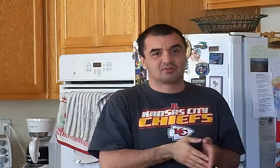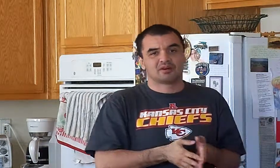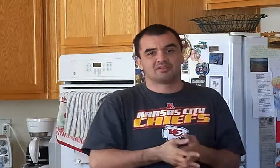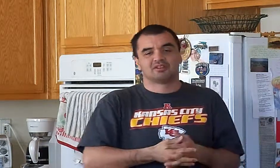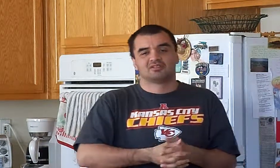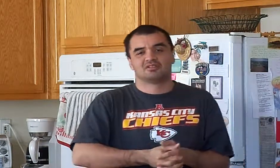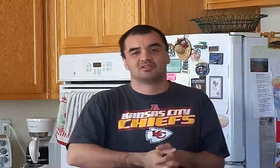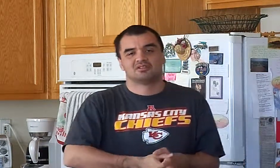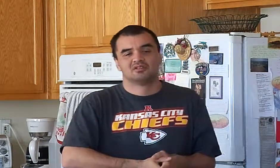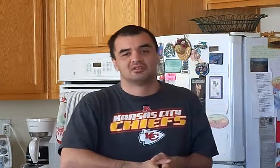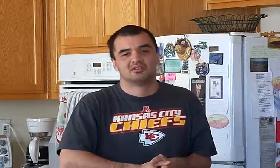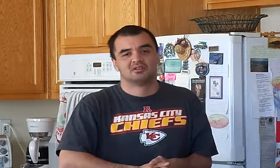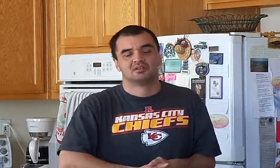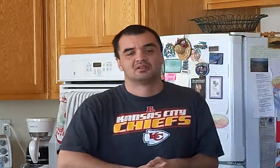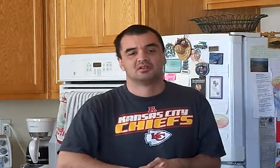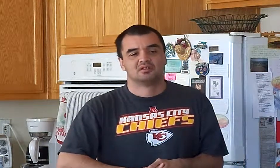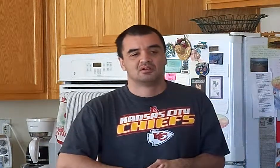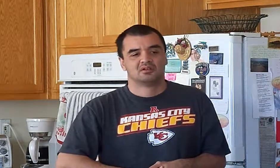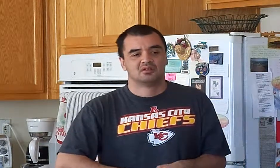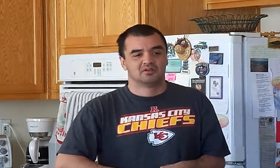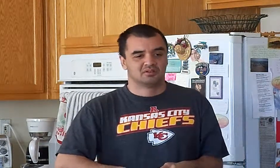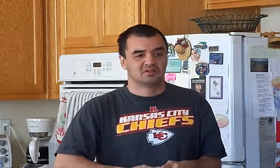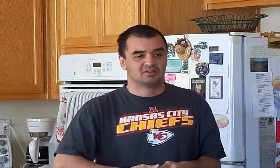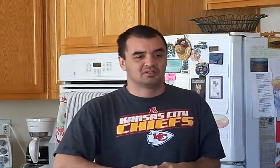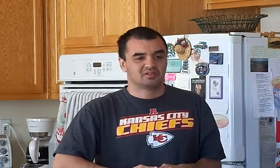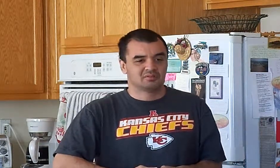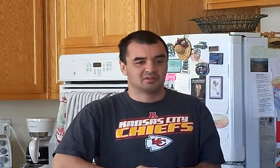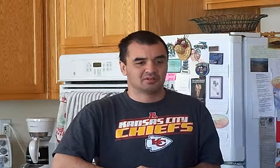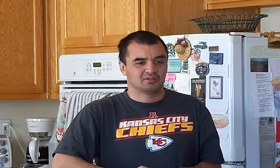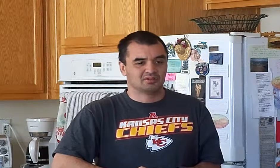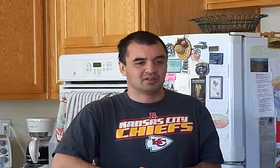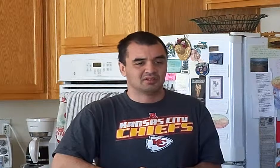robotization? Or it's going see something along those lines.